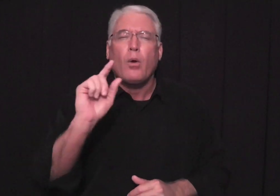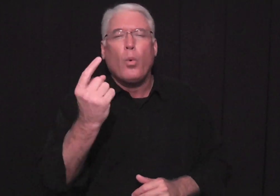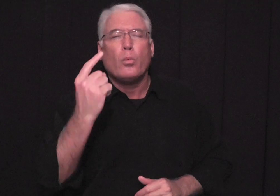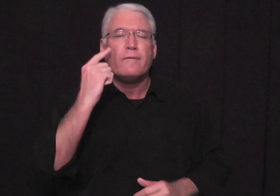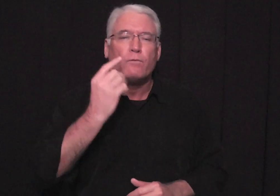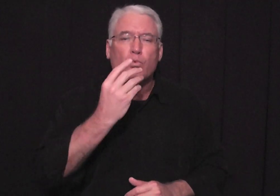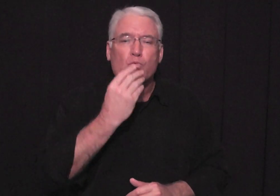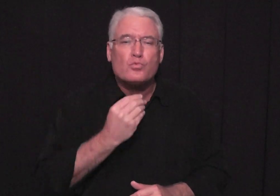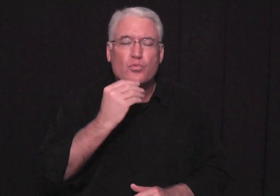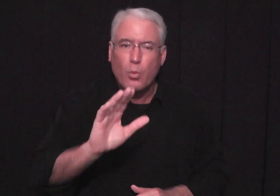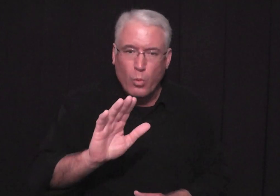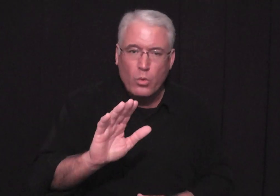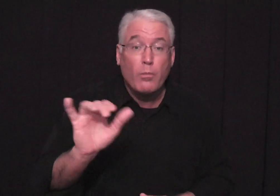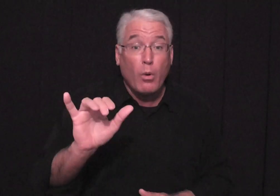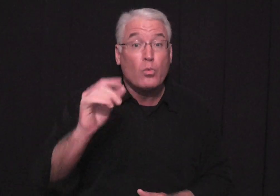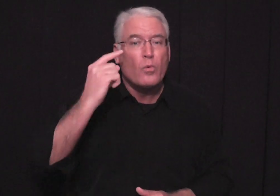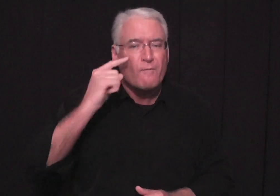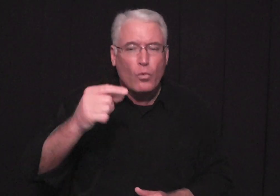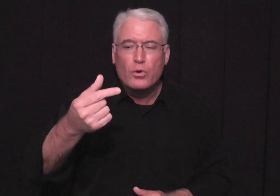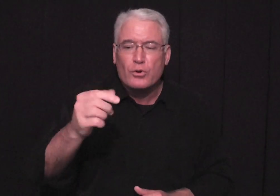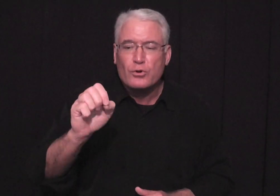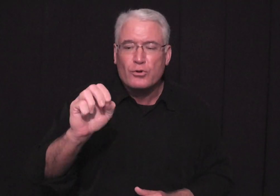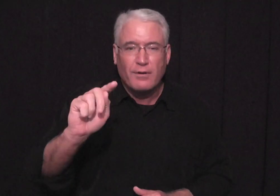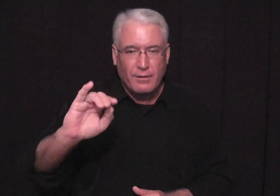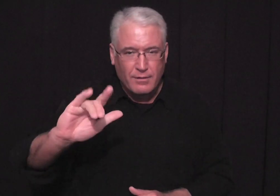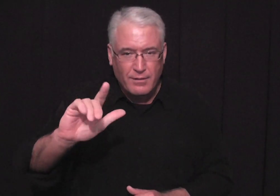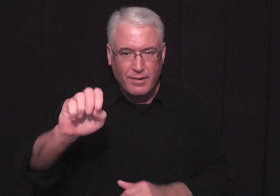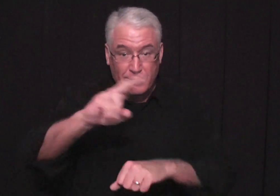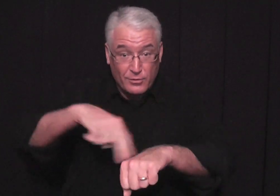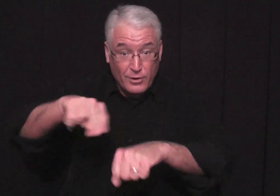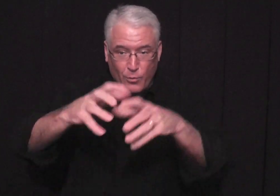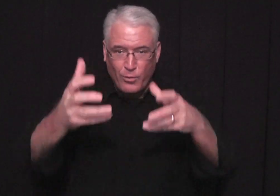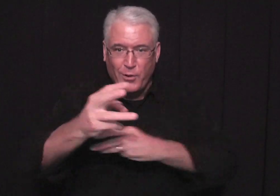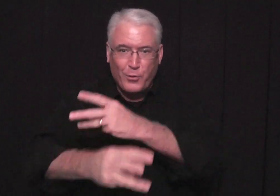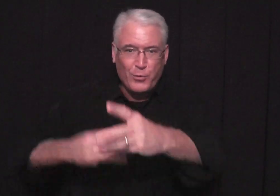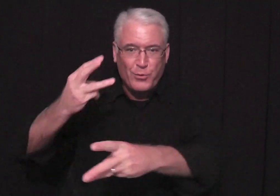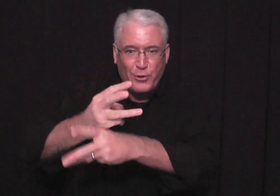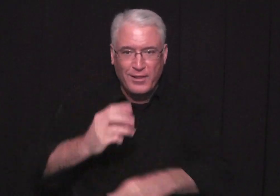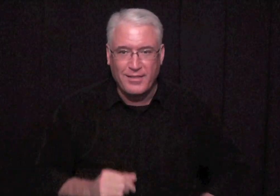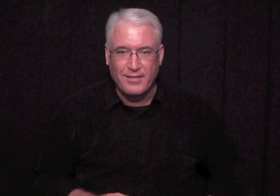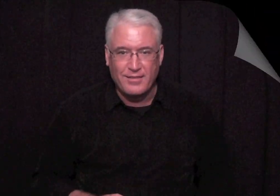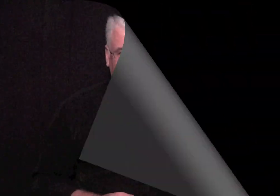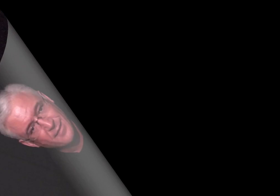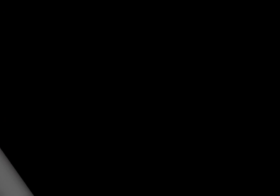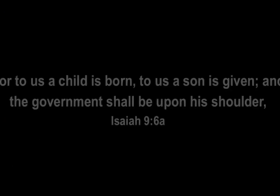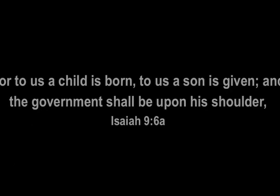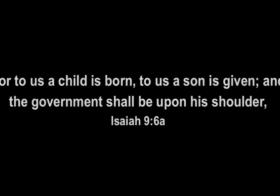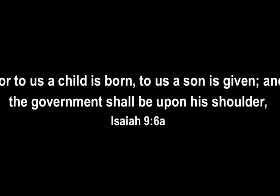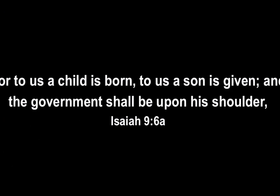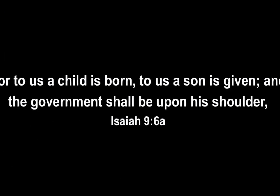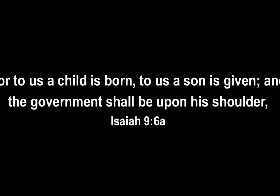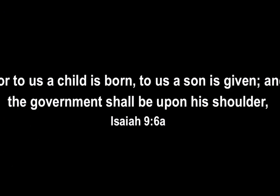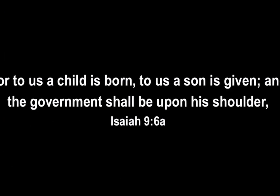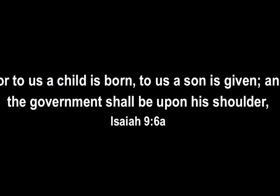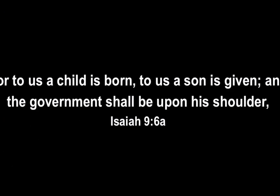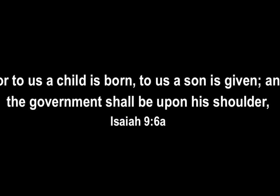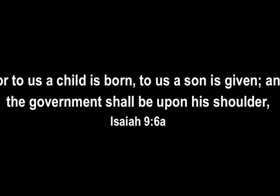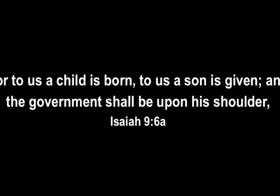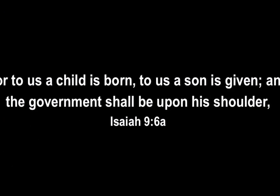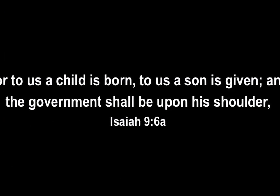the throne and that is king jesus this is good news for the jews and for the gentiles all around the world for to us a child is